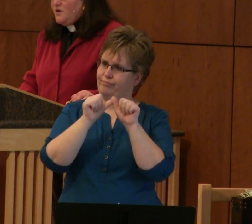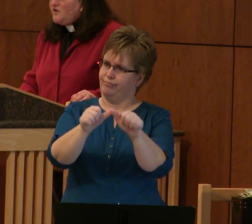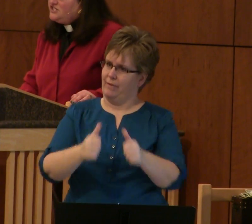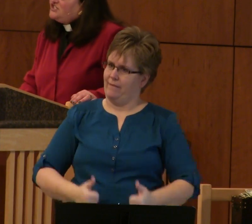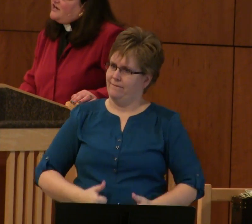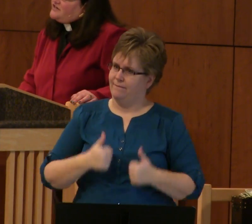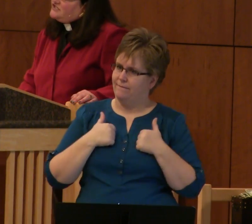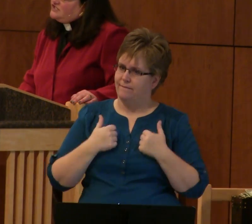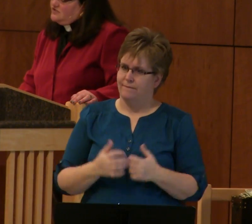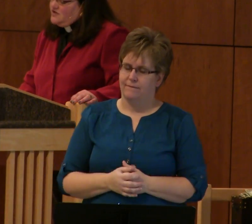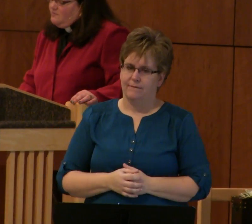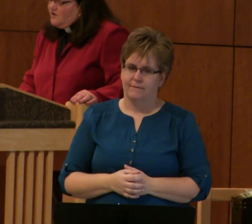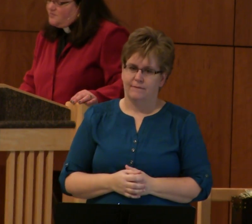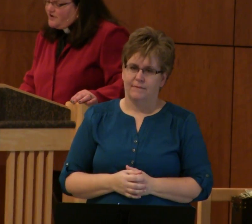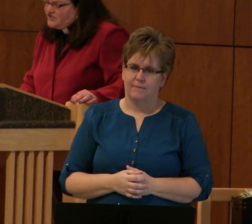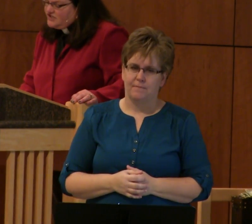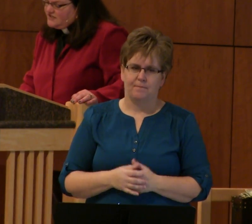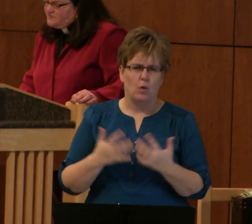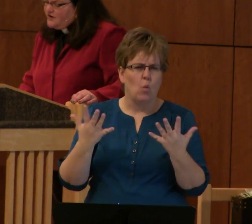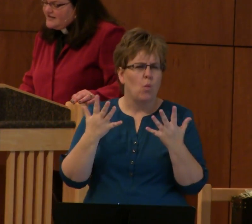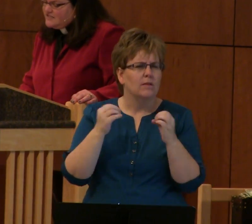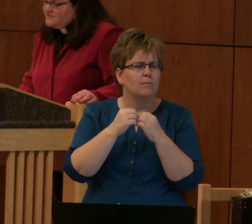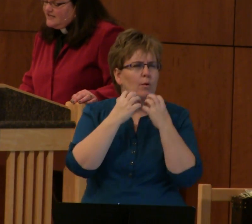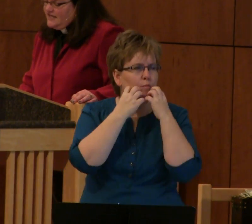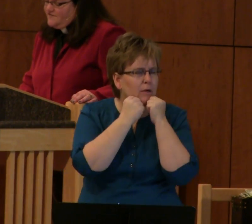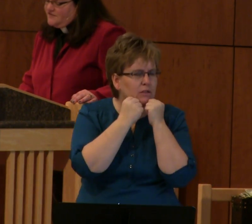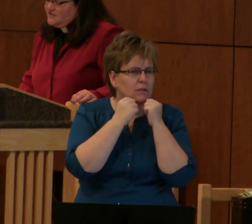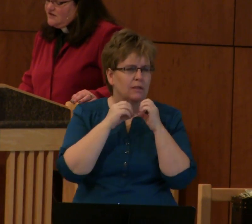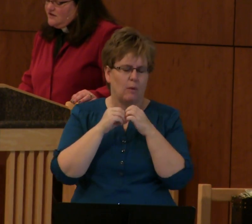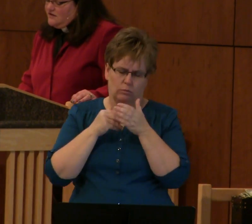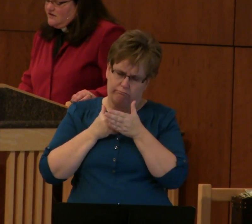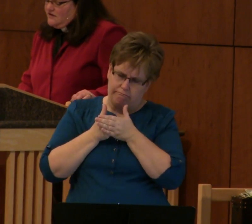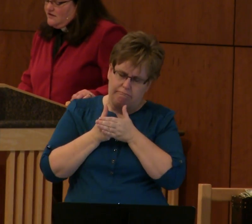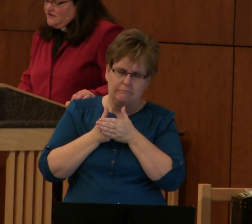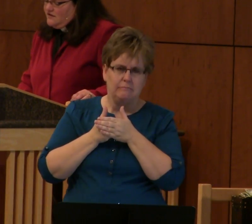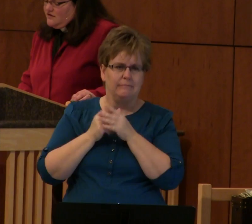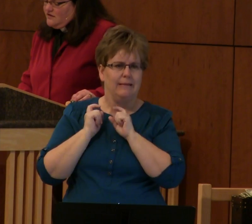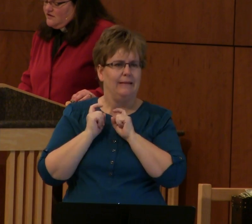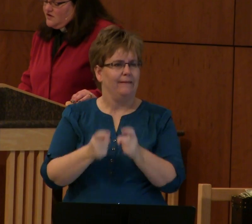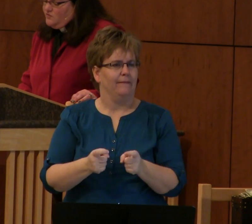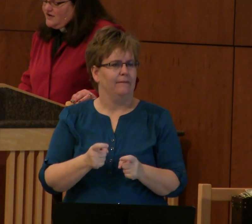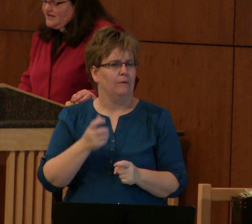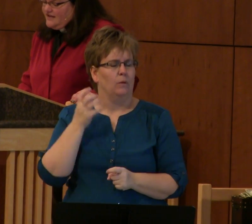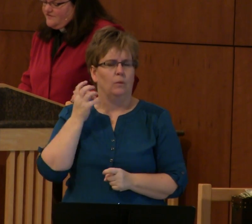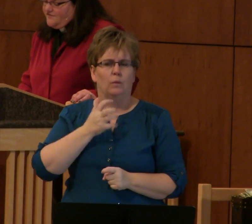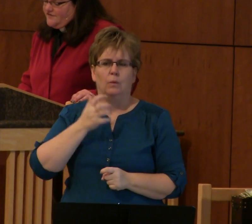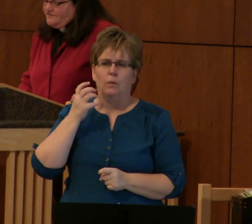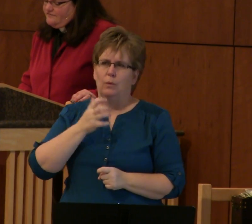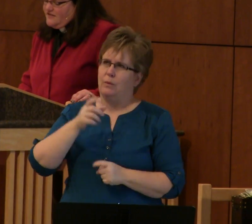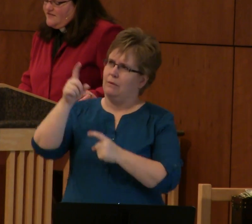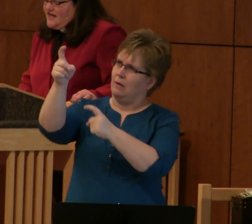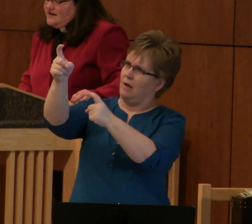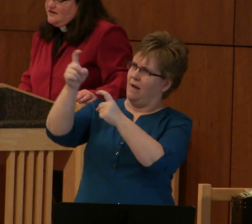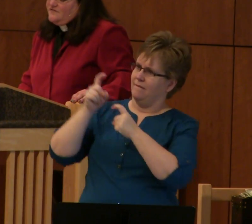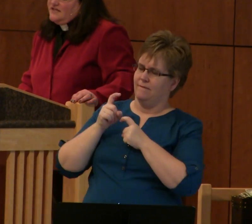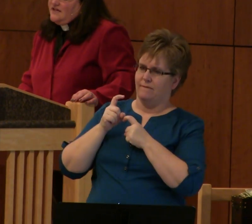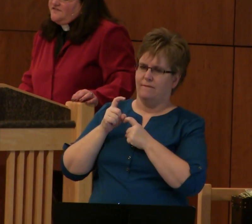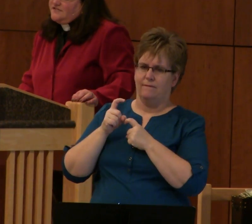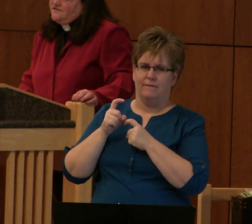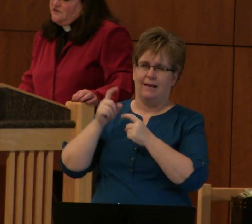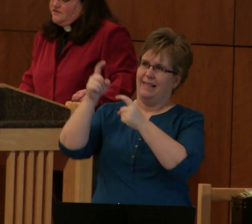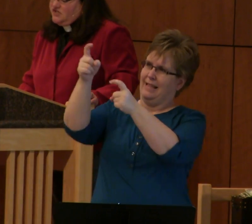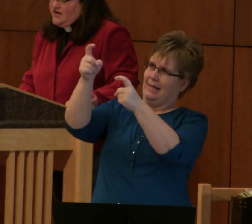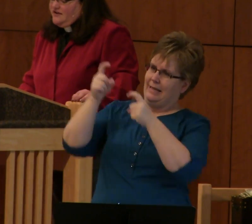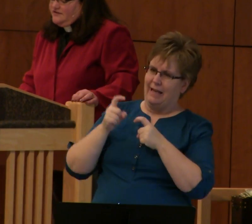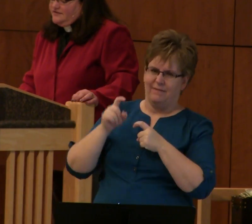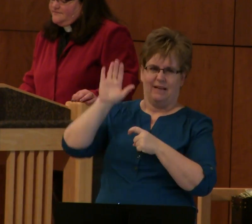And what more cherished, more precious, more intimate gift could one give than that of the